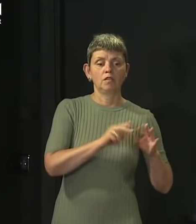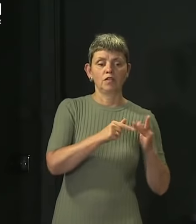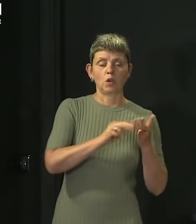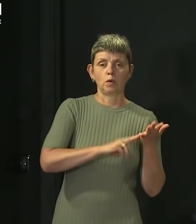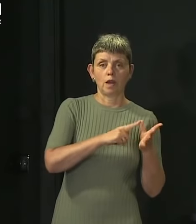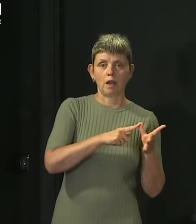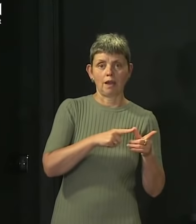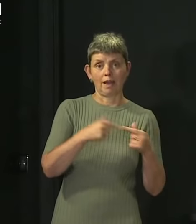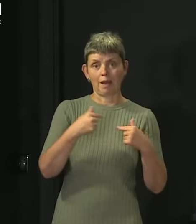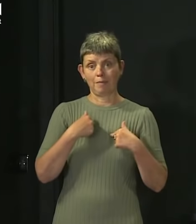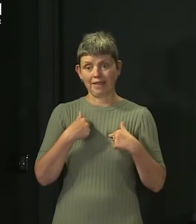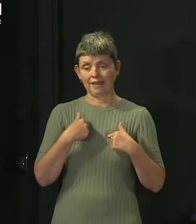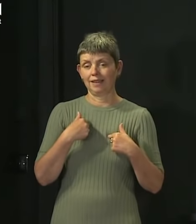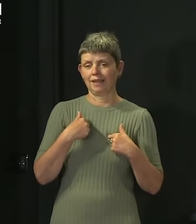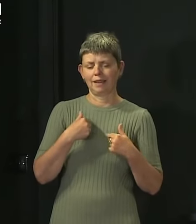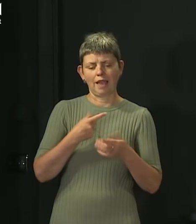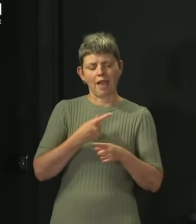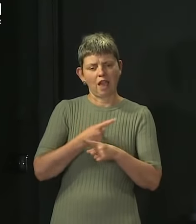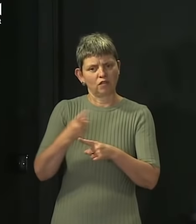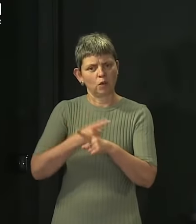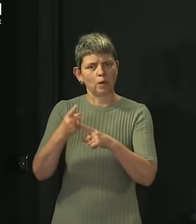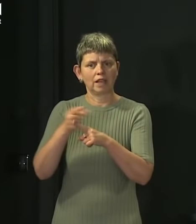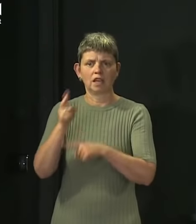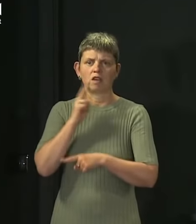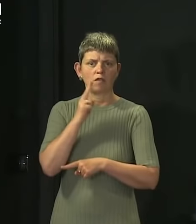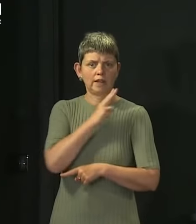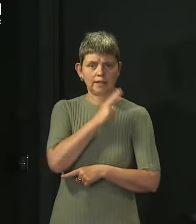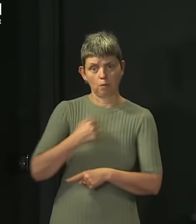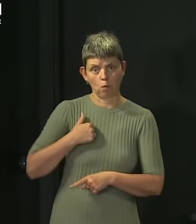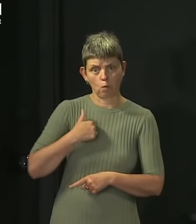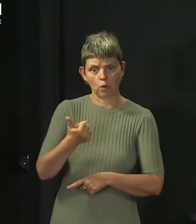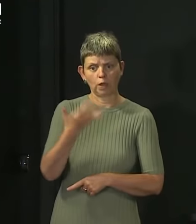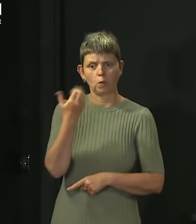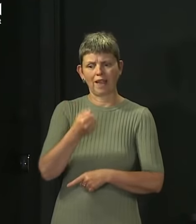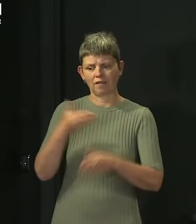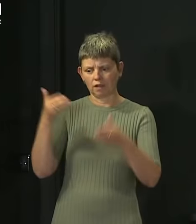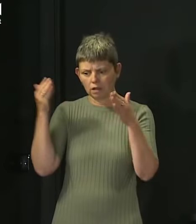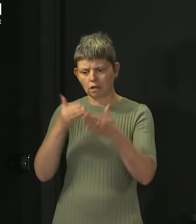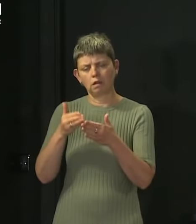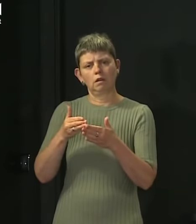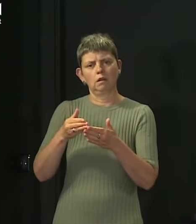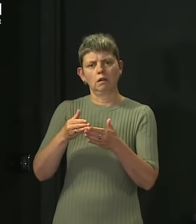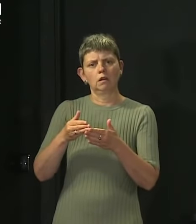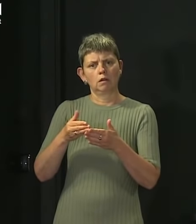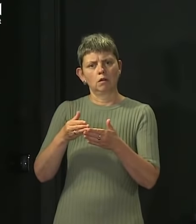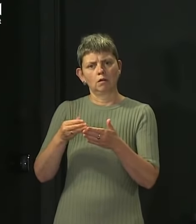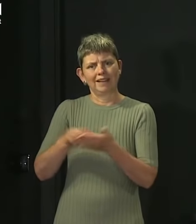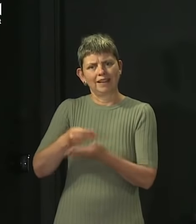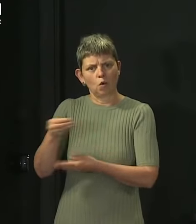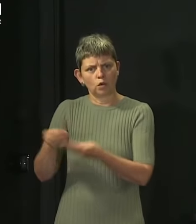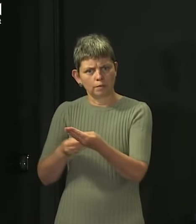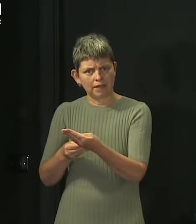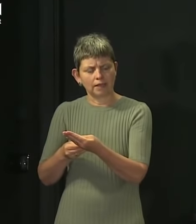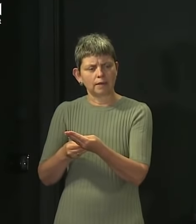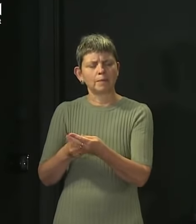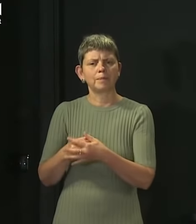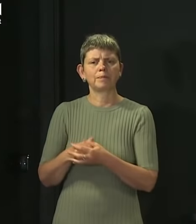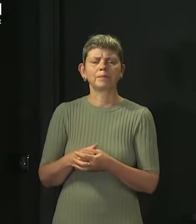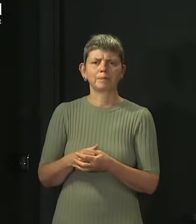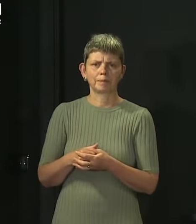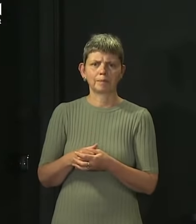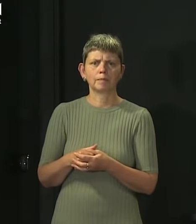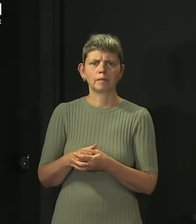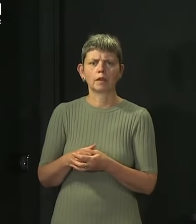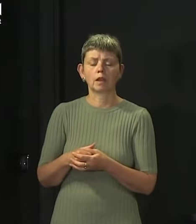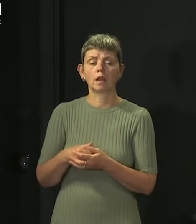Friday morning, in the subcommittee of the Scottish Cabinet that looks at the economy. Big focus this morning, again, I don't know what age Kate is, but on the